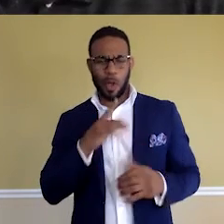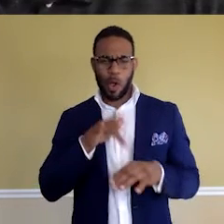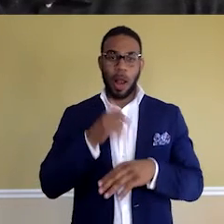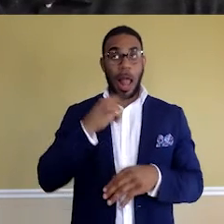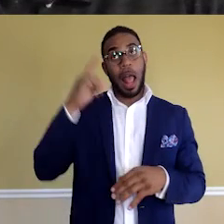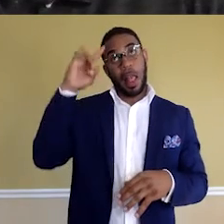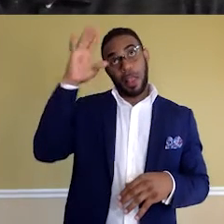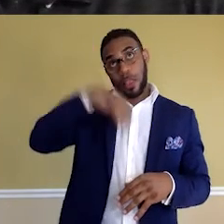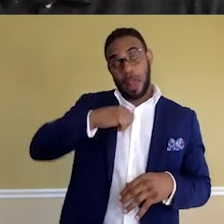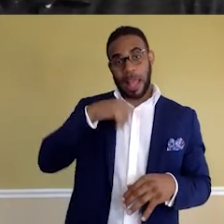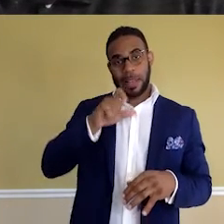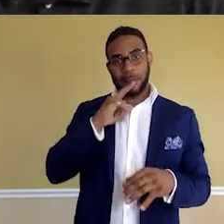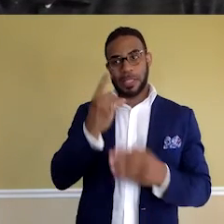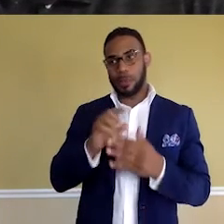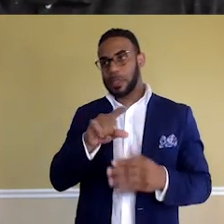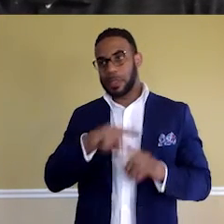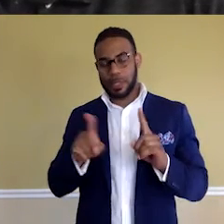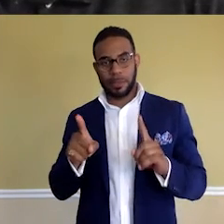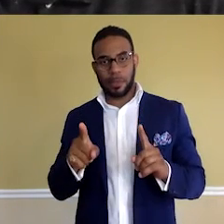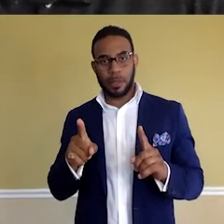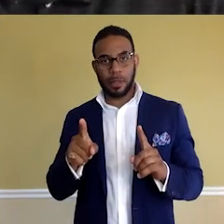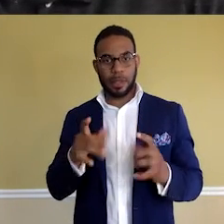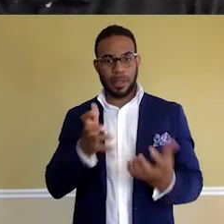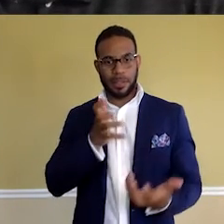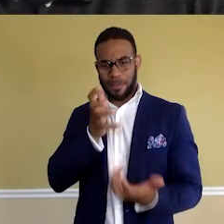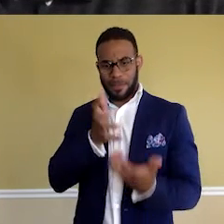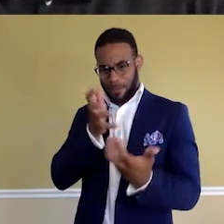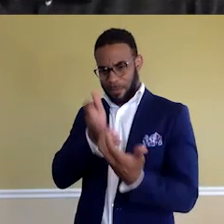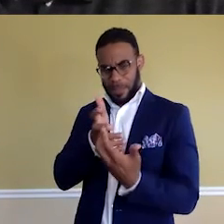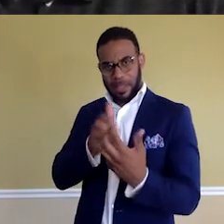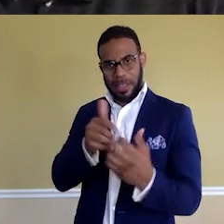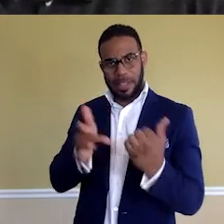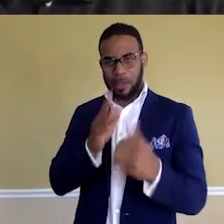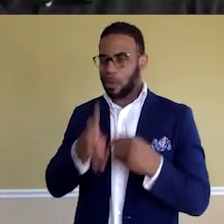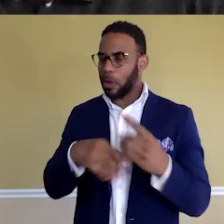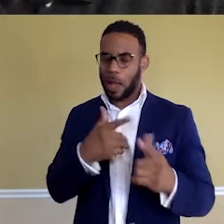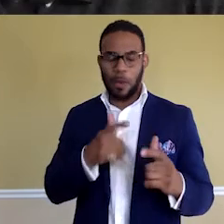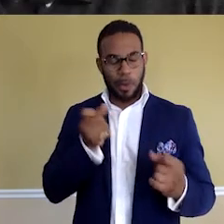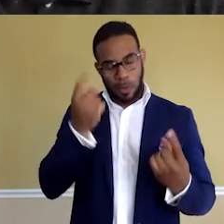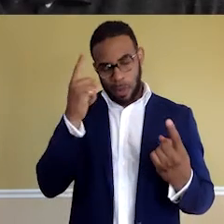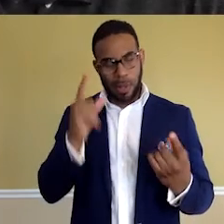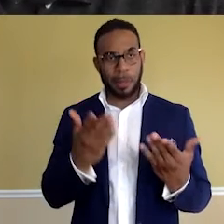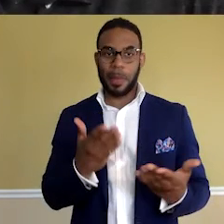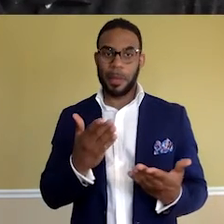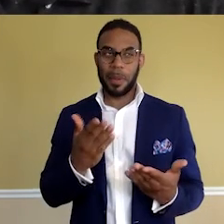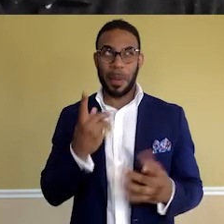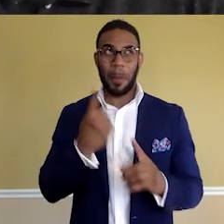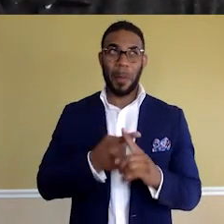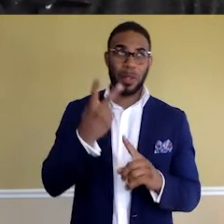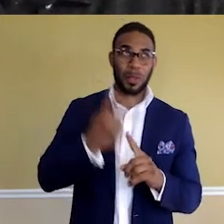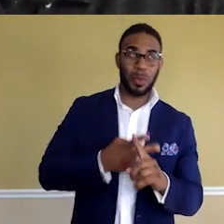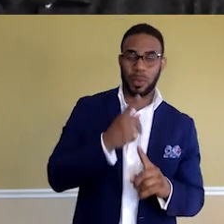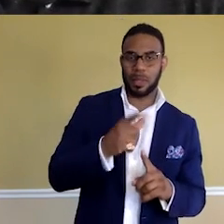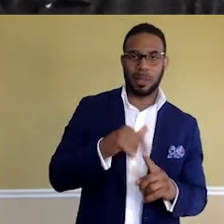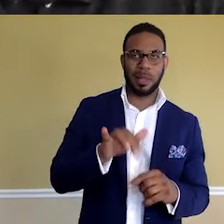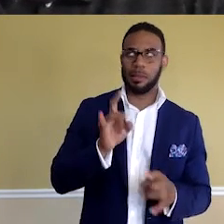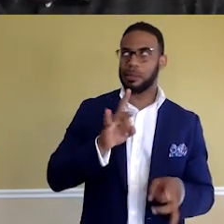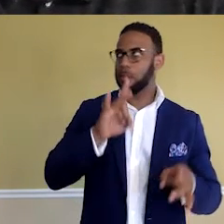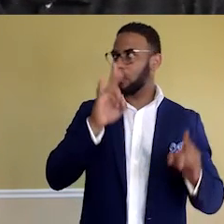I needed to be someone different, you know, to fit into the tech world. And, man, I quickly realized probably a month or two in, like, that was a terrible idea.